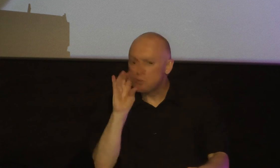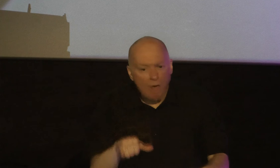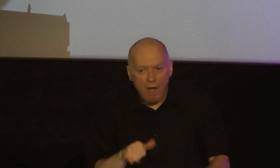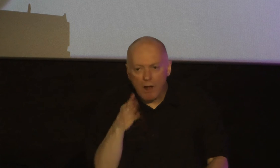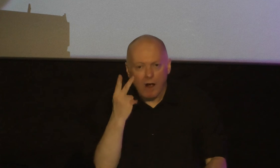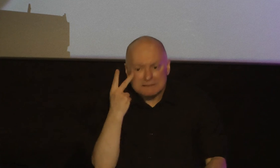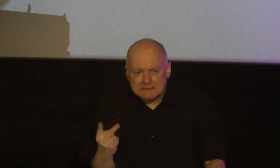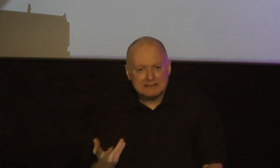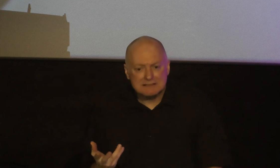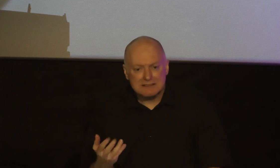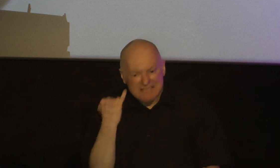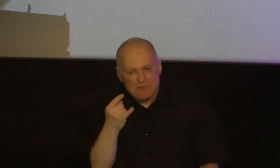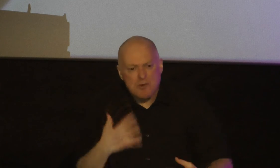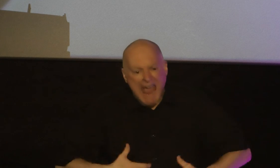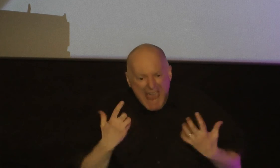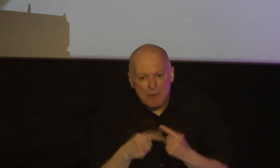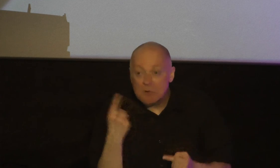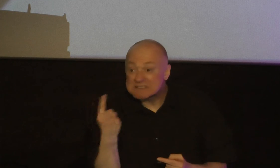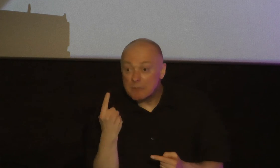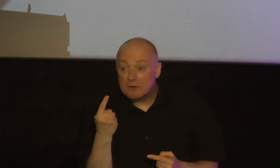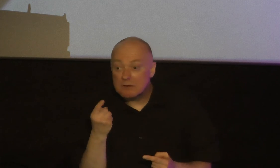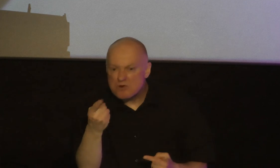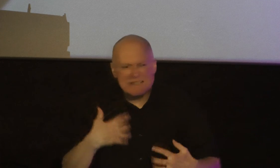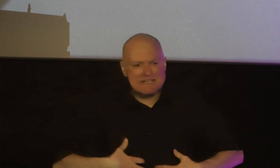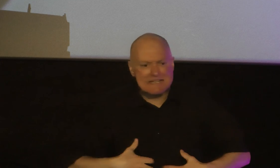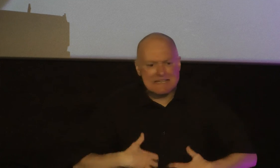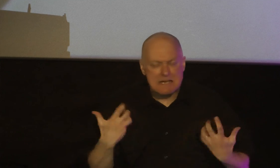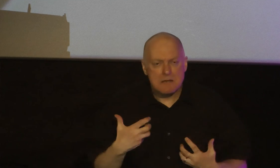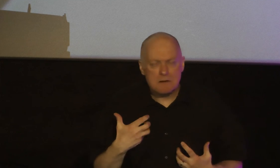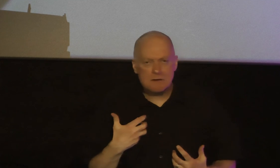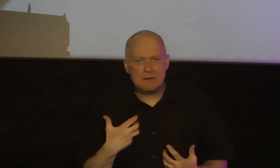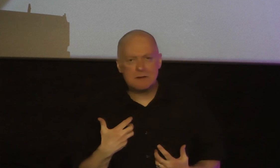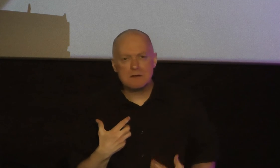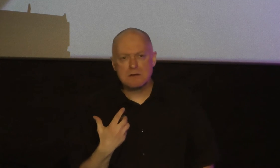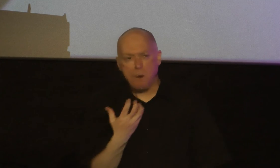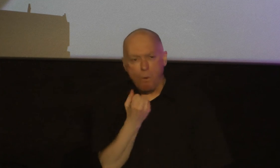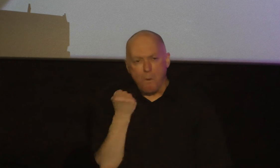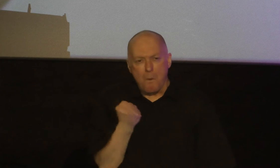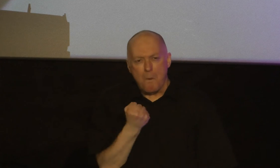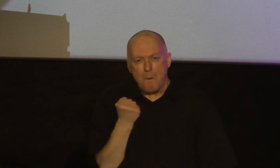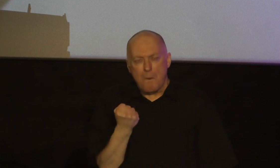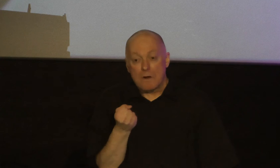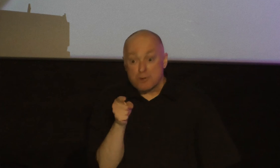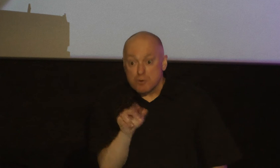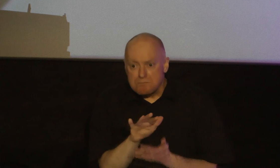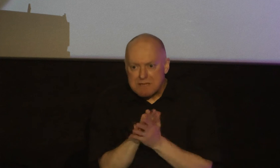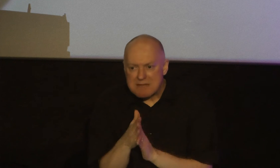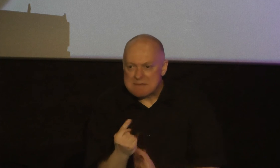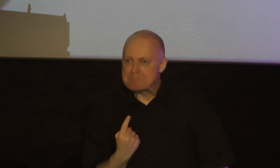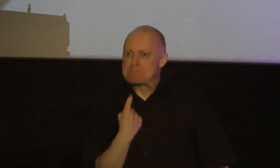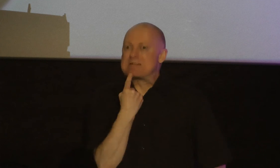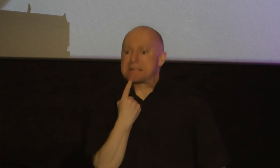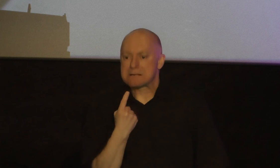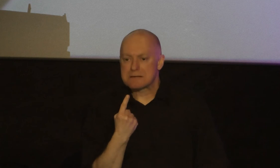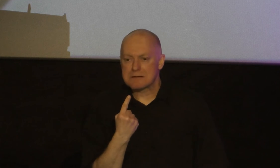if we're angry about something today it's causing you to grow bitter and resentful and cynical